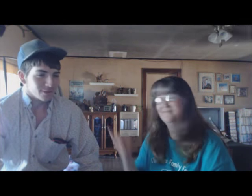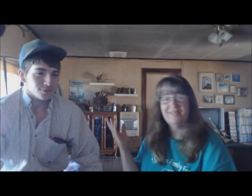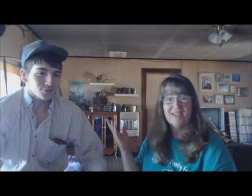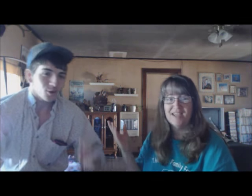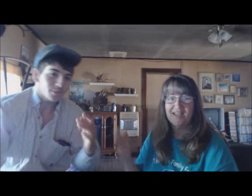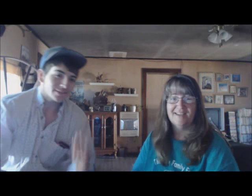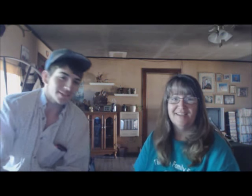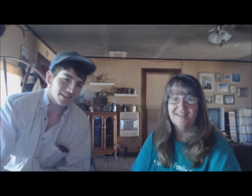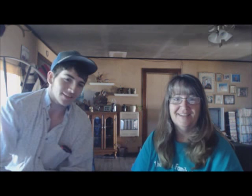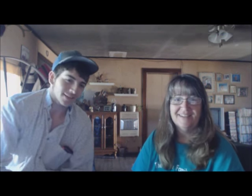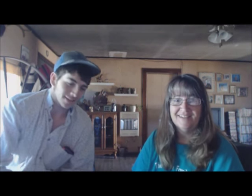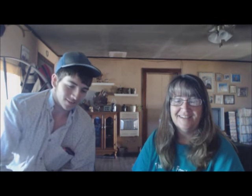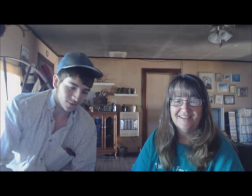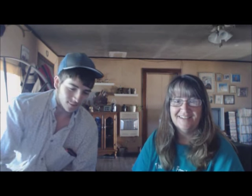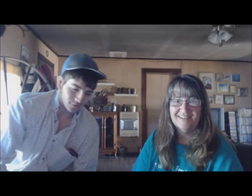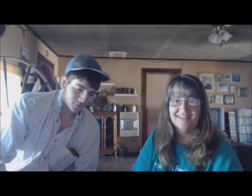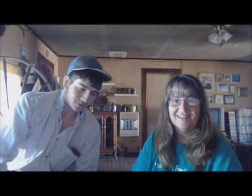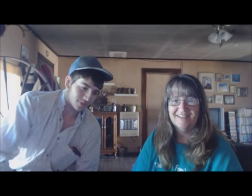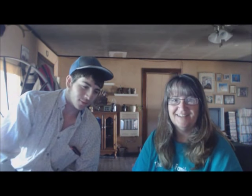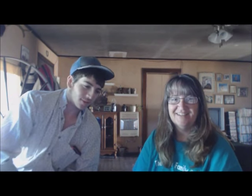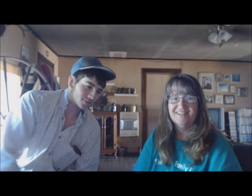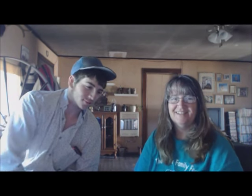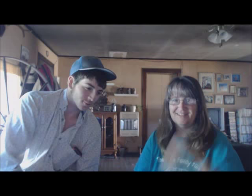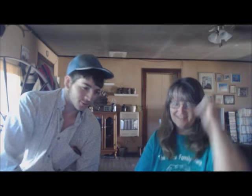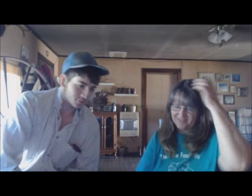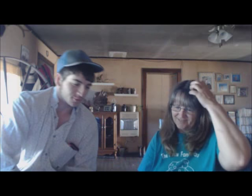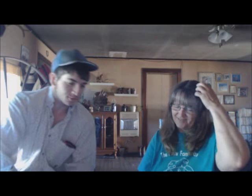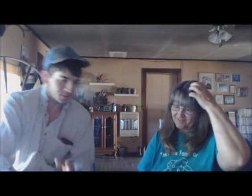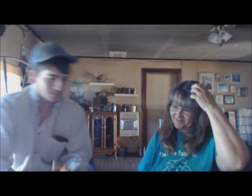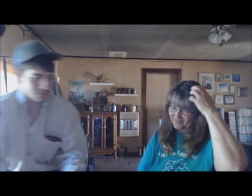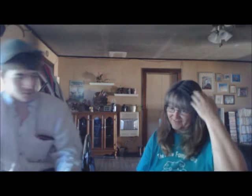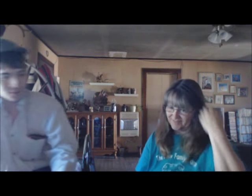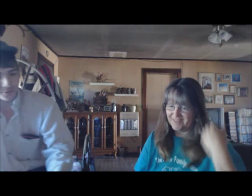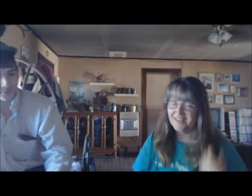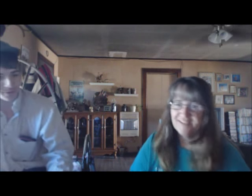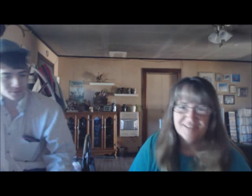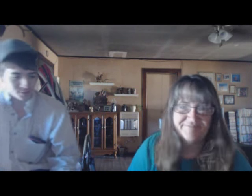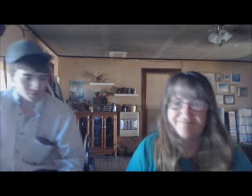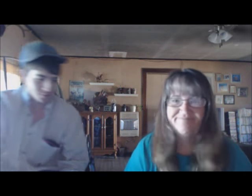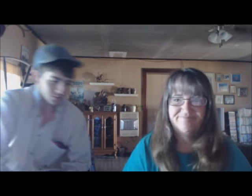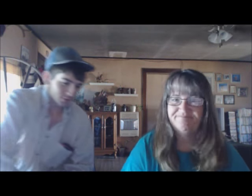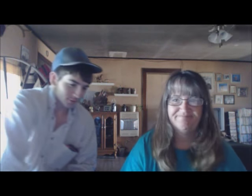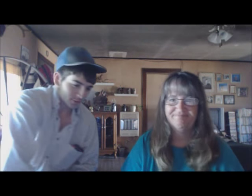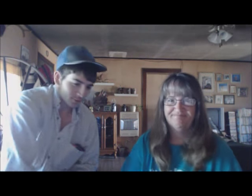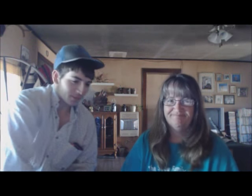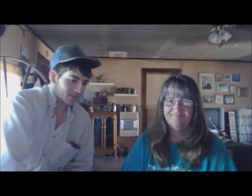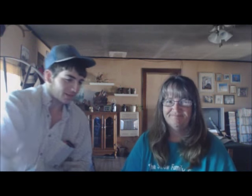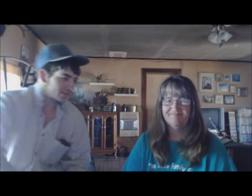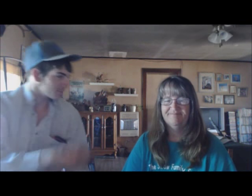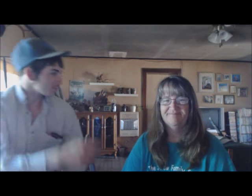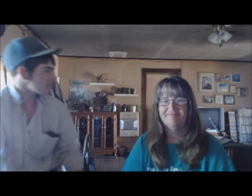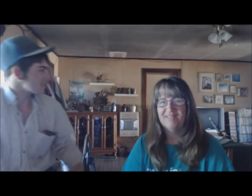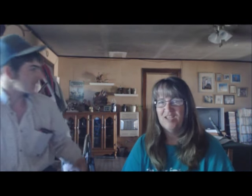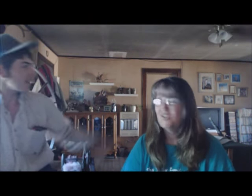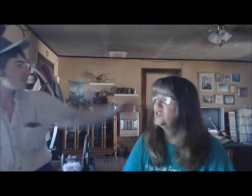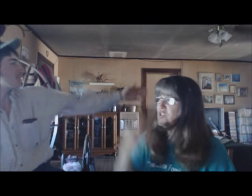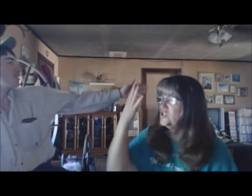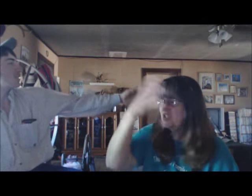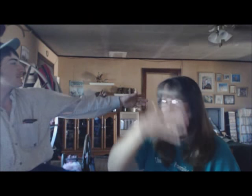There's always that song on the end of the Western shows. know what talking about? The old Westerns. The goodbye. Dad, you're happy